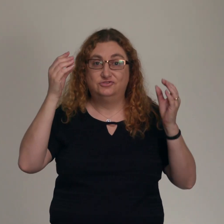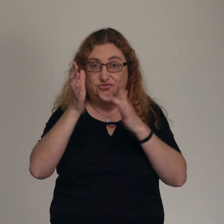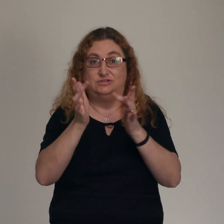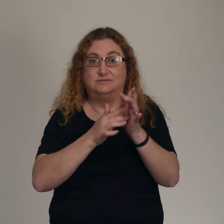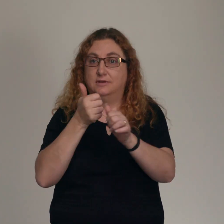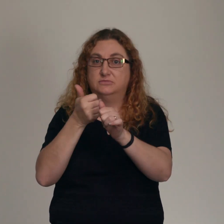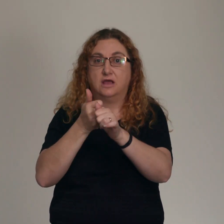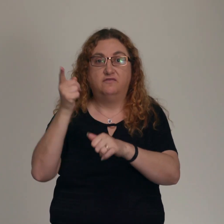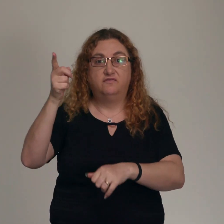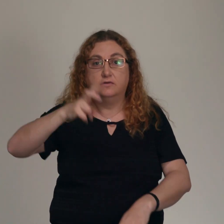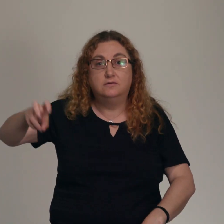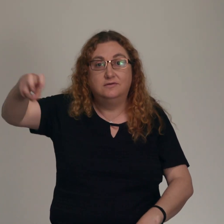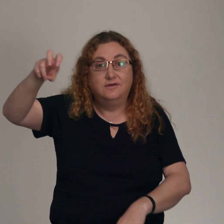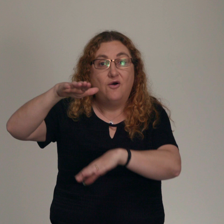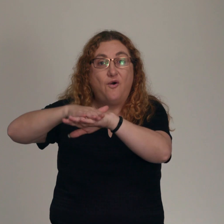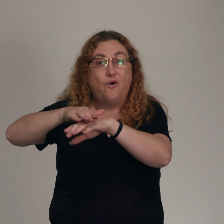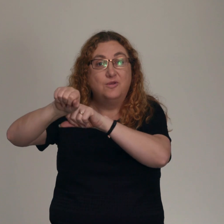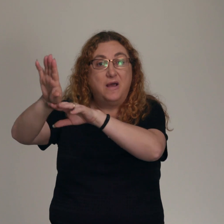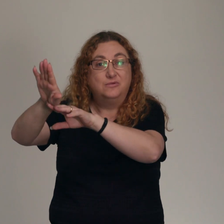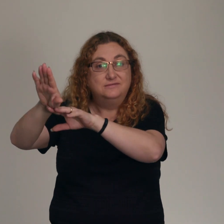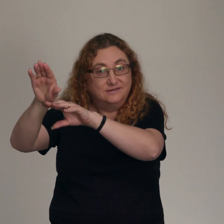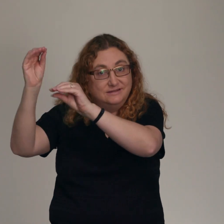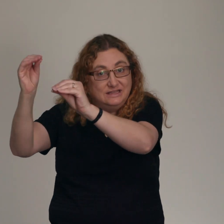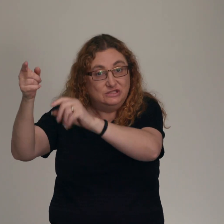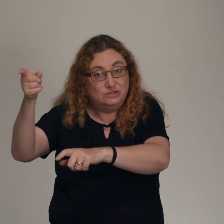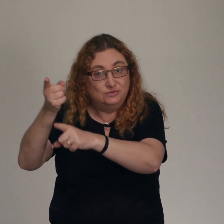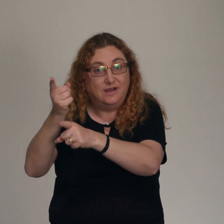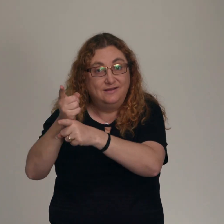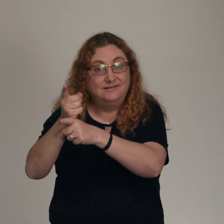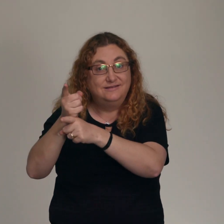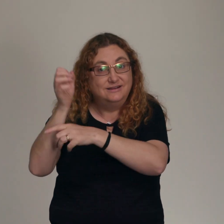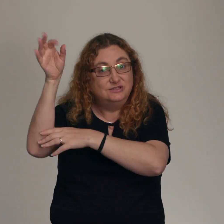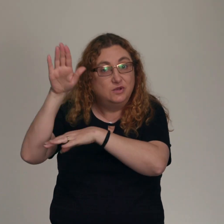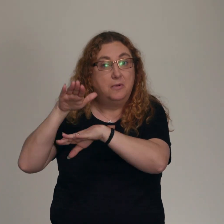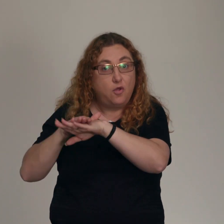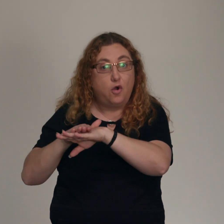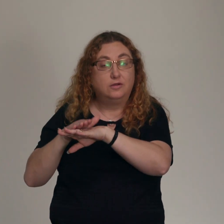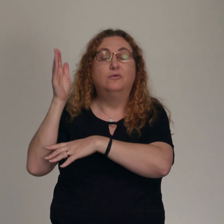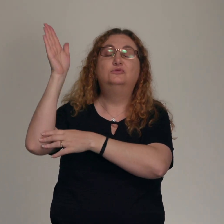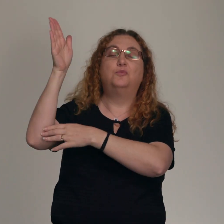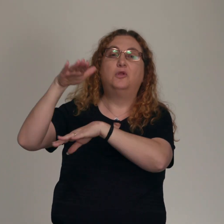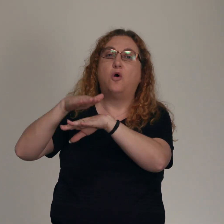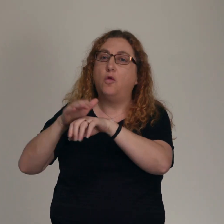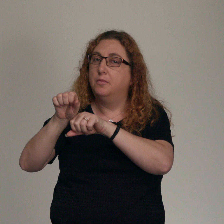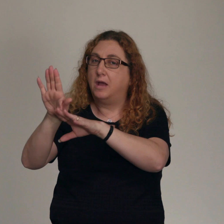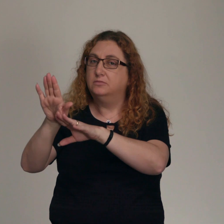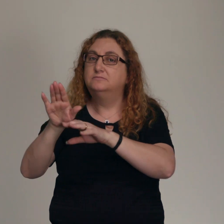Matthew 5 through 7 tells us about the Sermon on the Mount. And here's how it starts, Matthew 5, verses 1 to 2. Now, when Jesus saw the